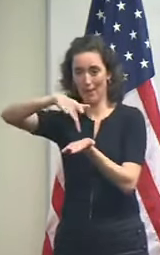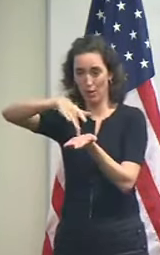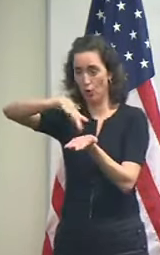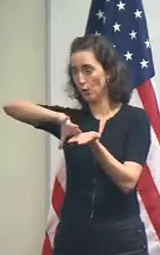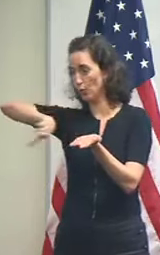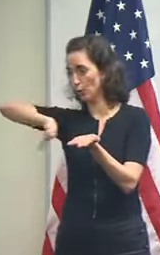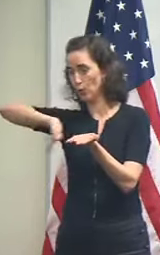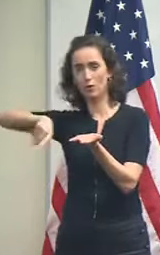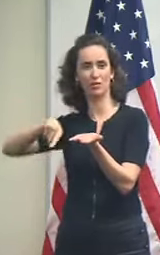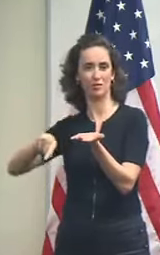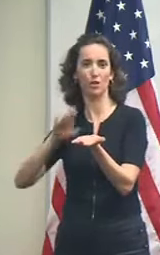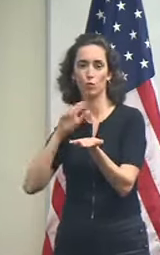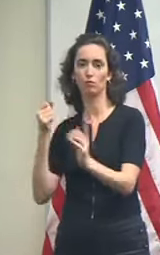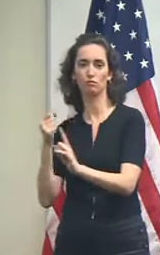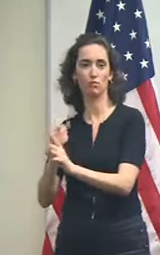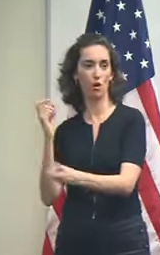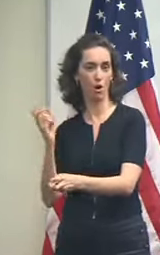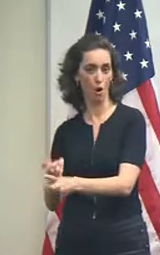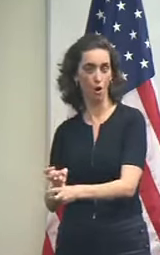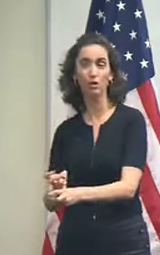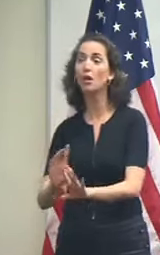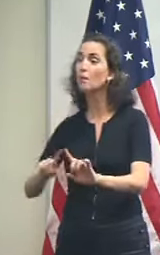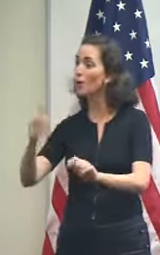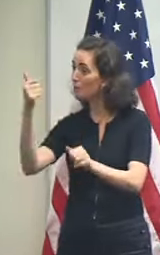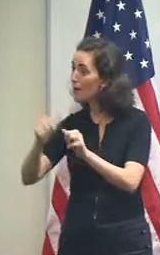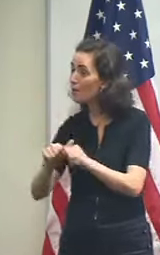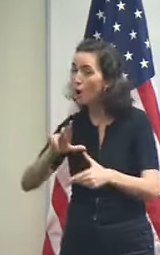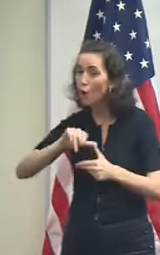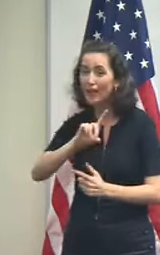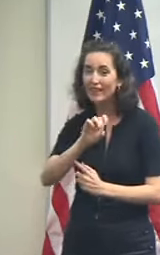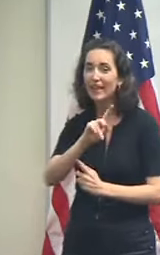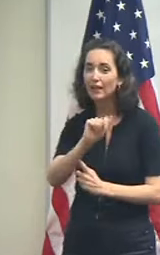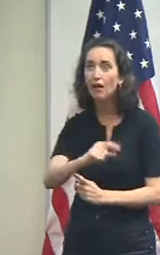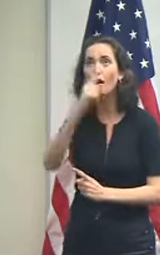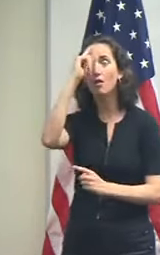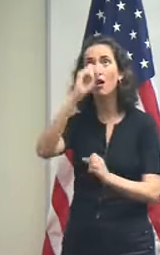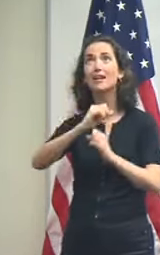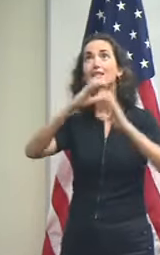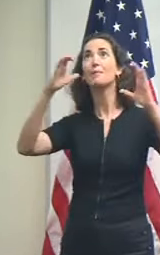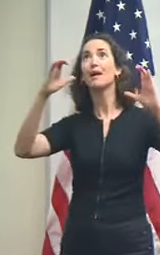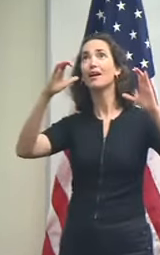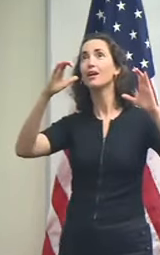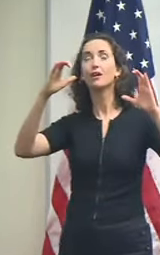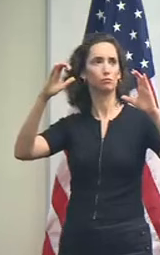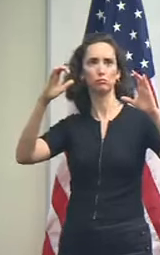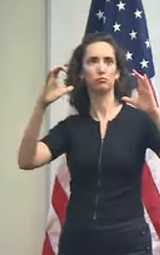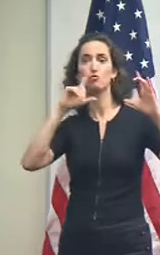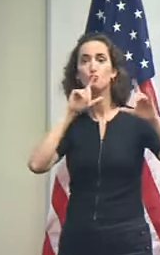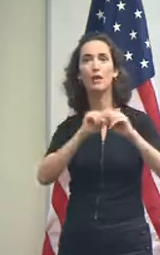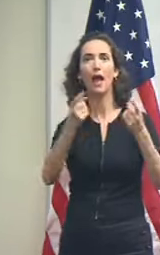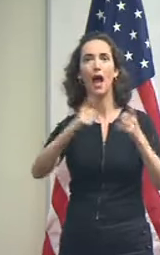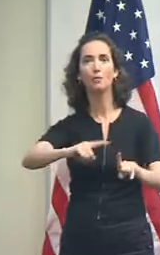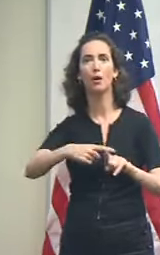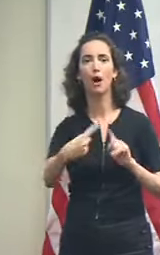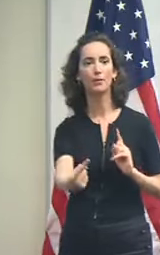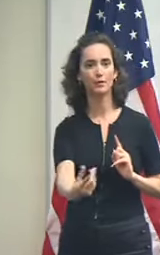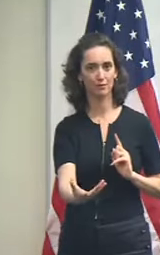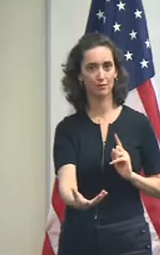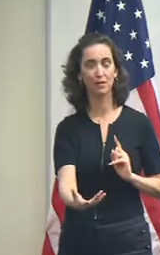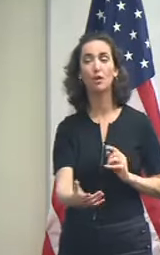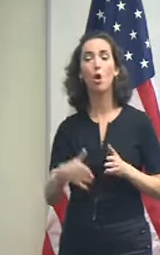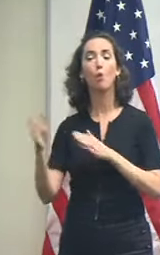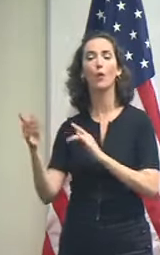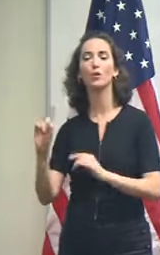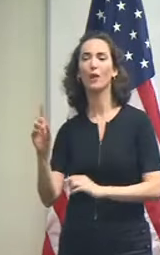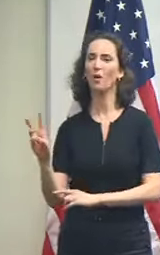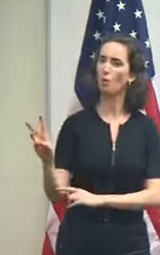that in Hurricane Delta too and we had some very significant winds on the west side. In fact,